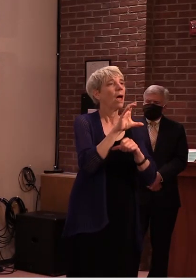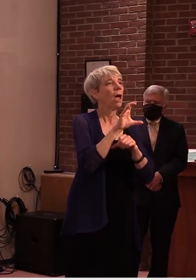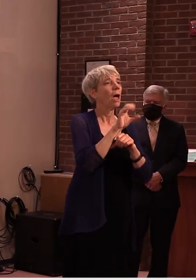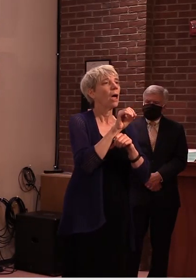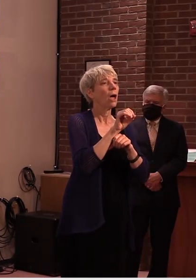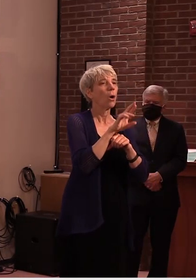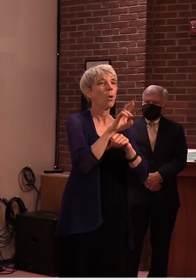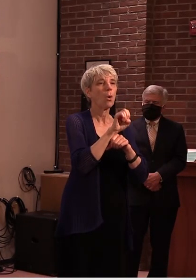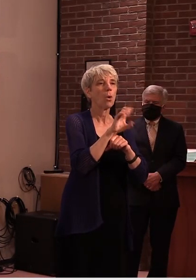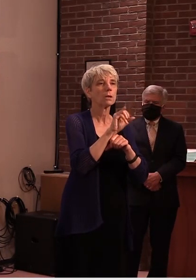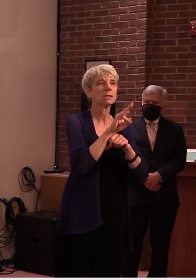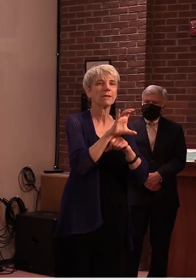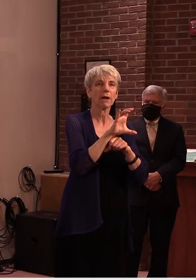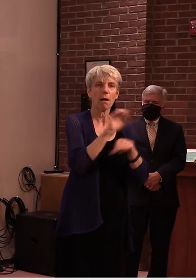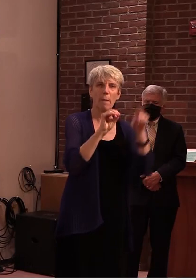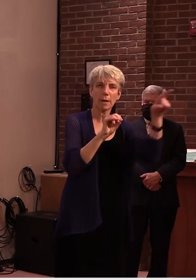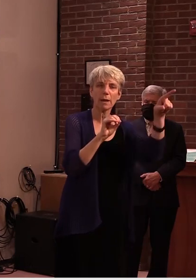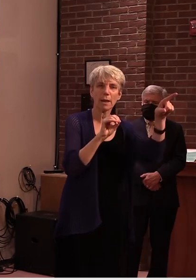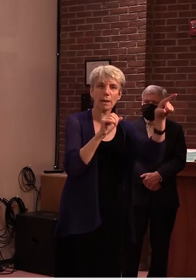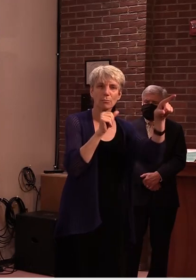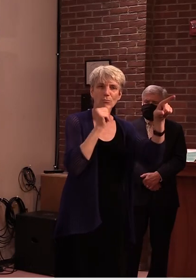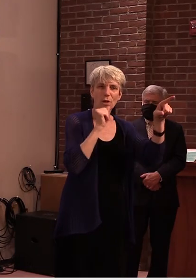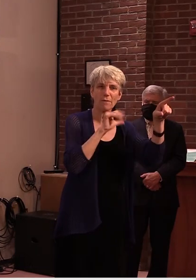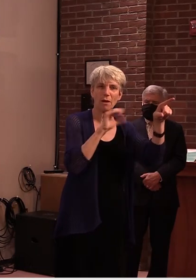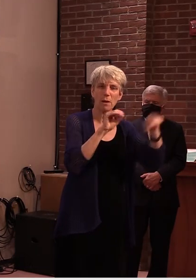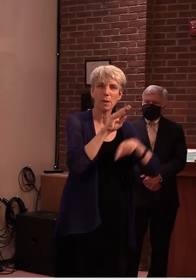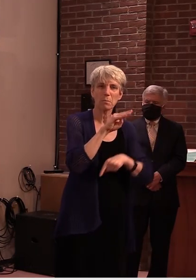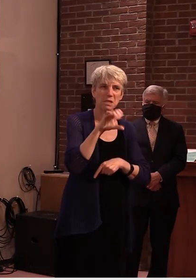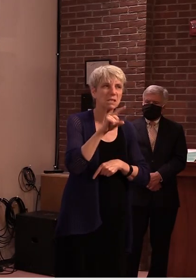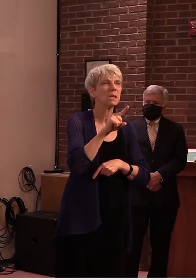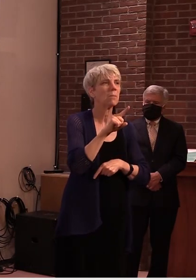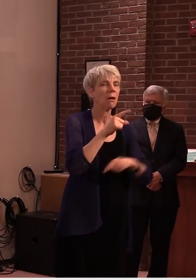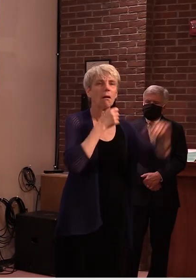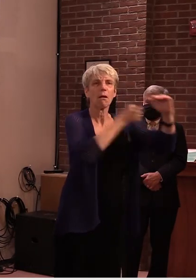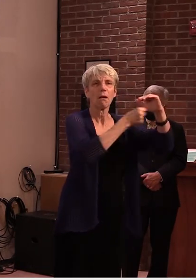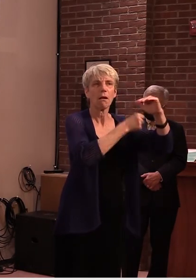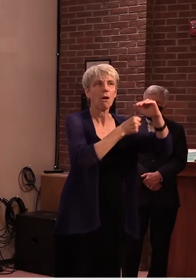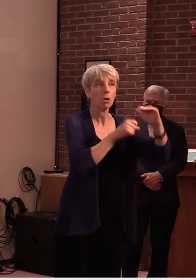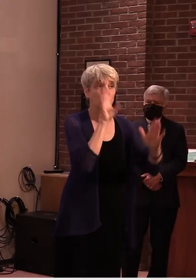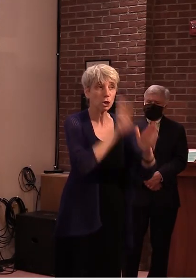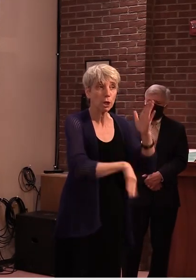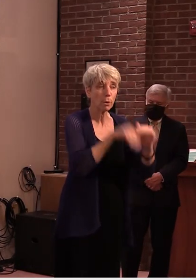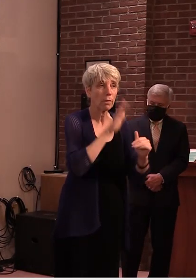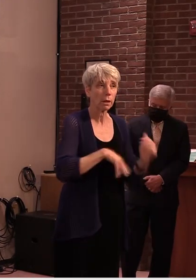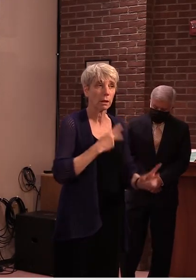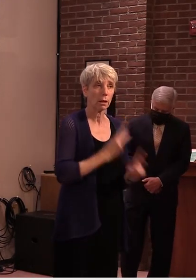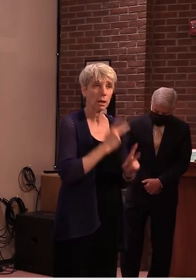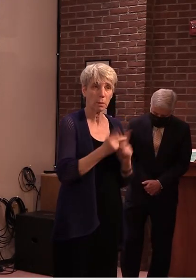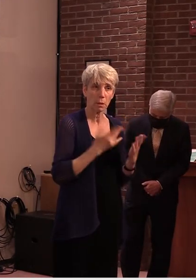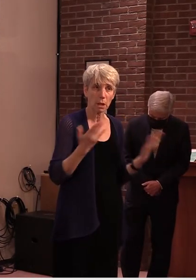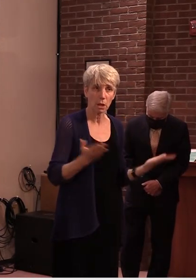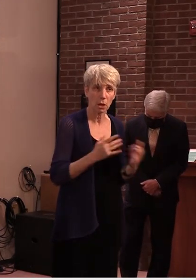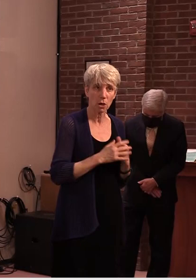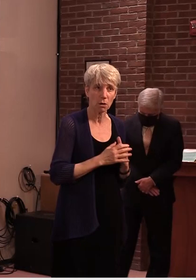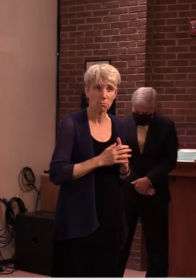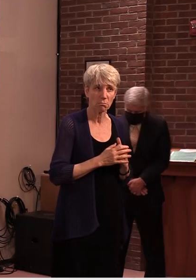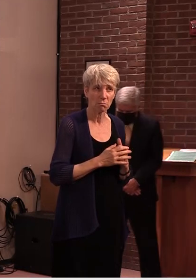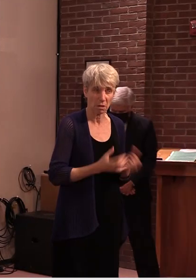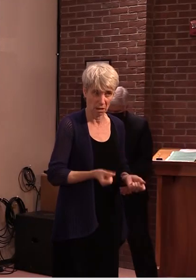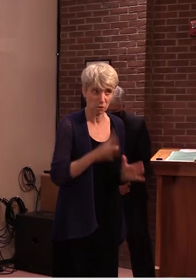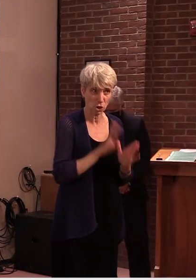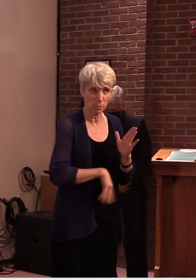uh compared to what it pays and spends for in-state facilities and if so could you quantify it is it easy to quantify it